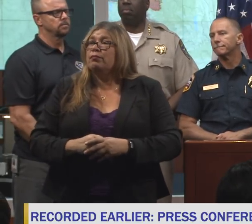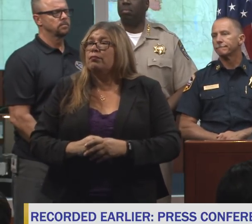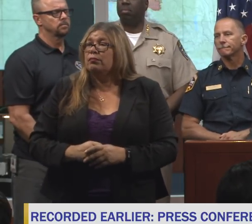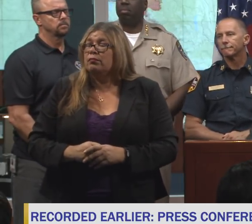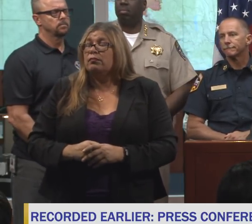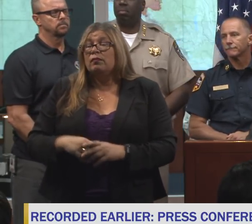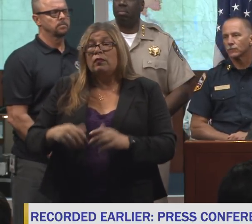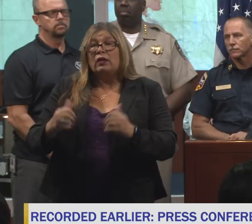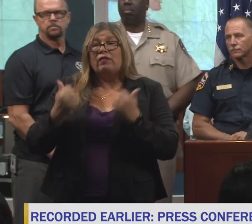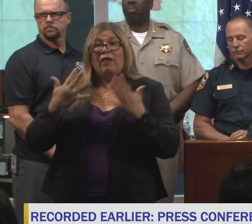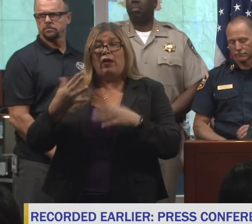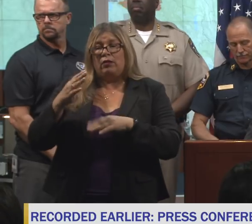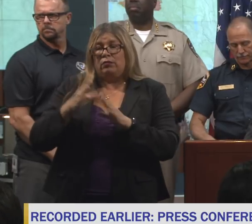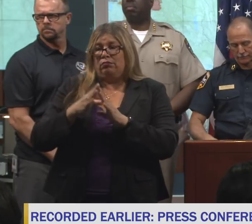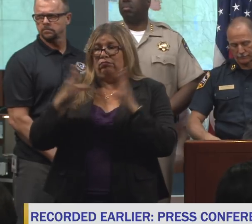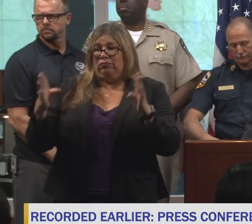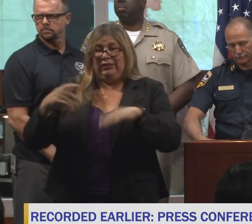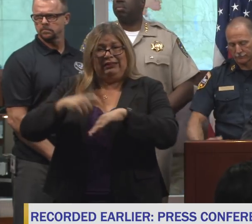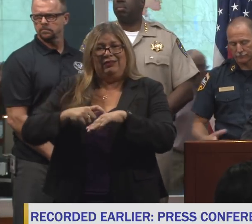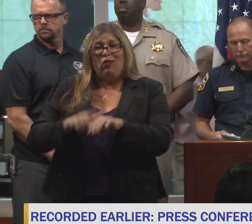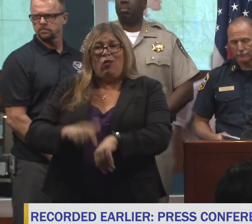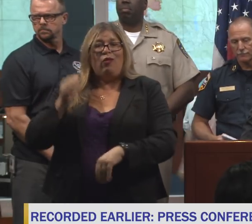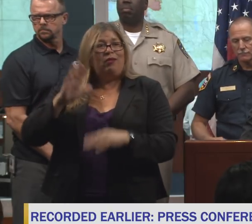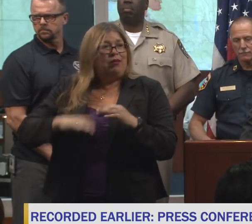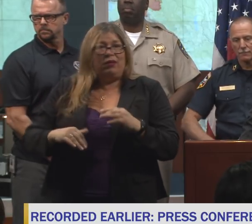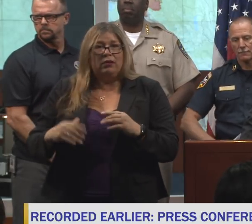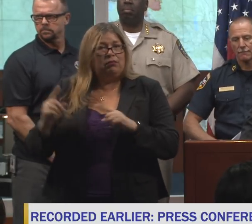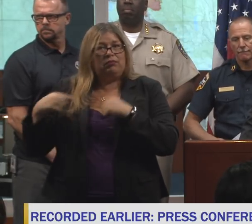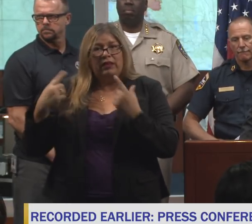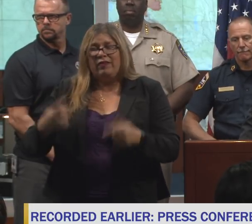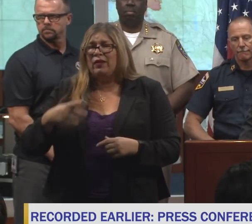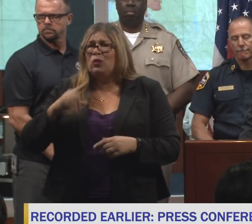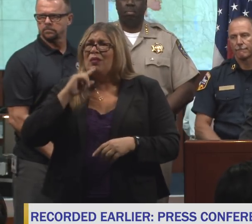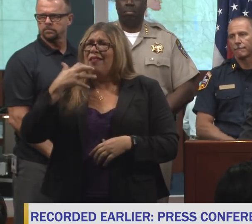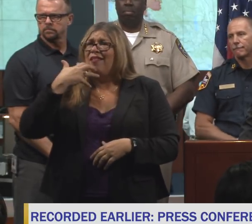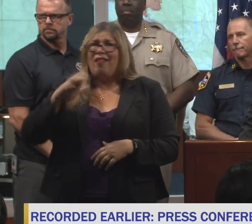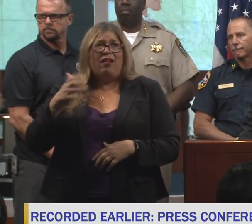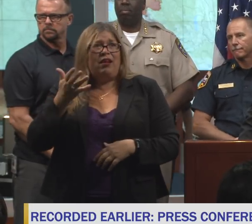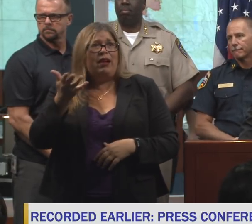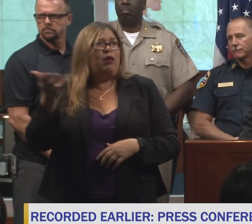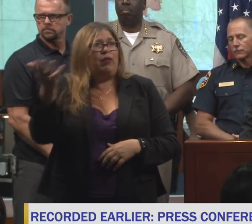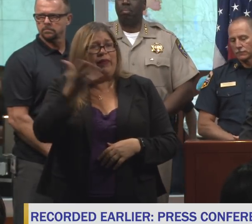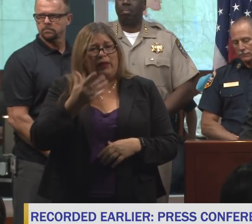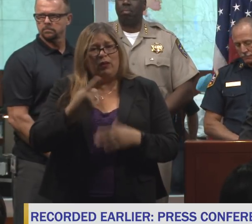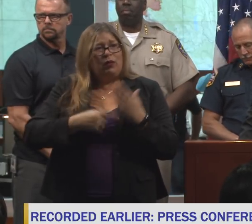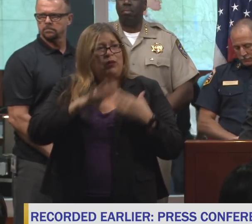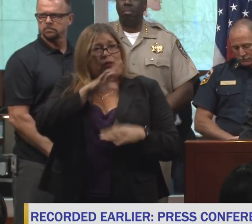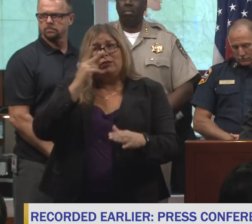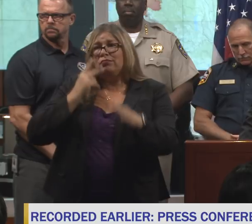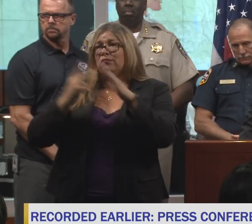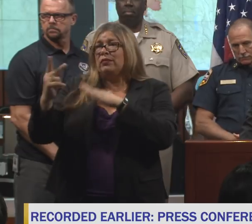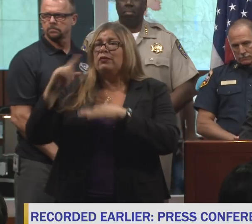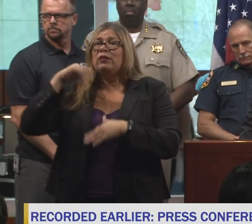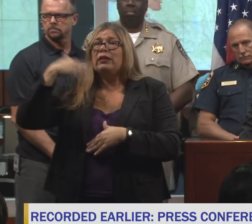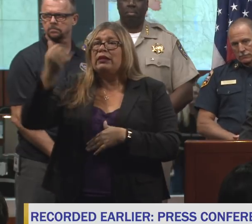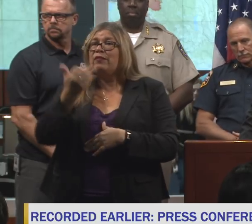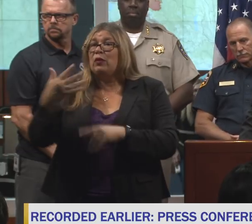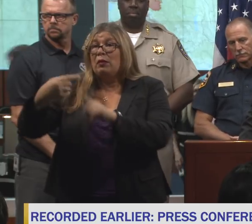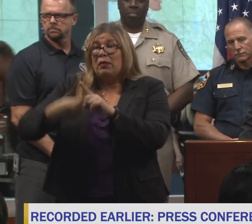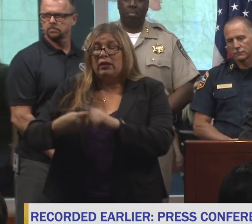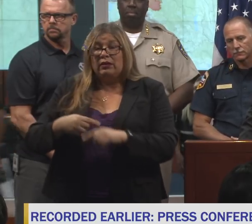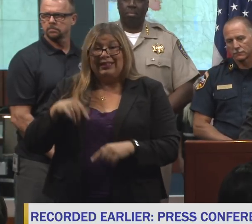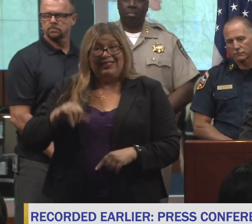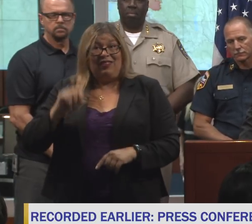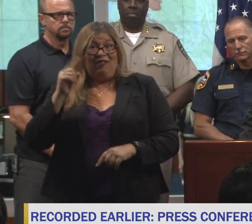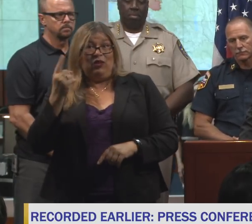The fire season's longer than ever. It's hotter out there. What do you see in the next couple of months? Is this the first